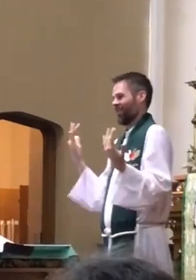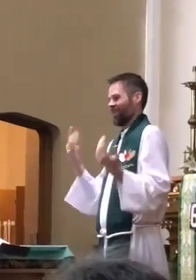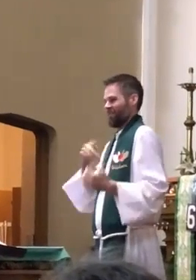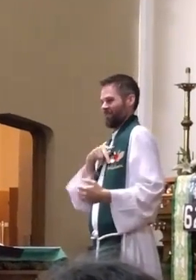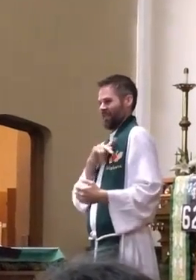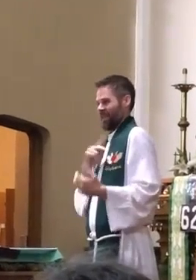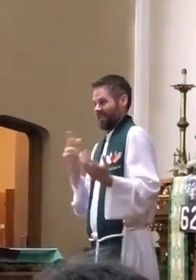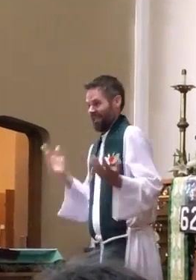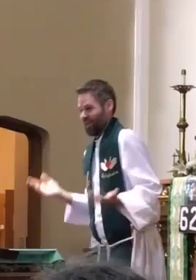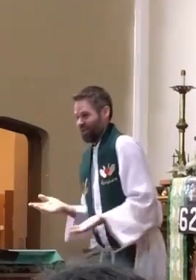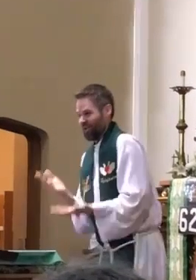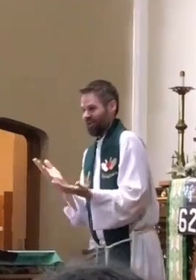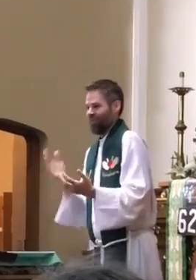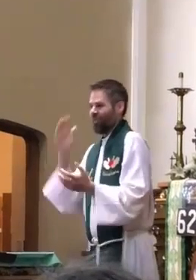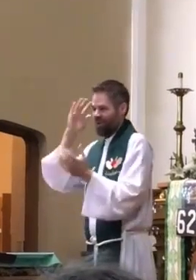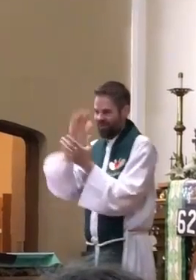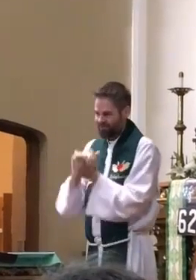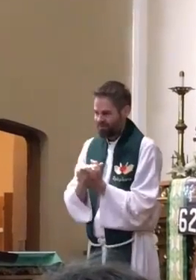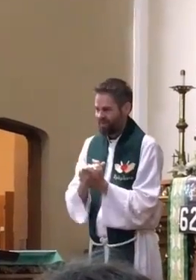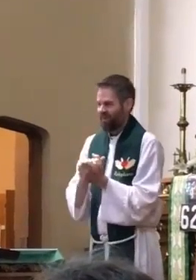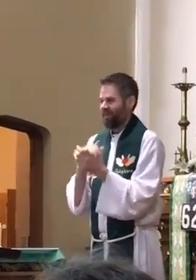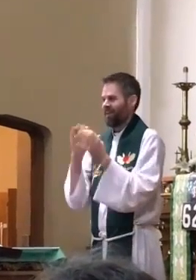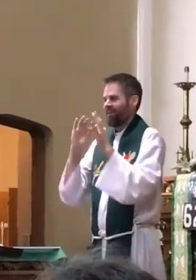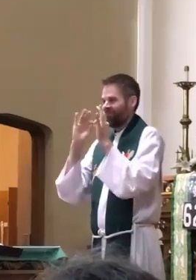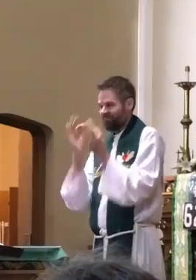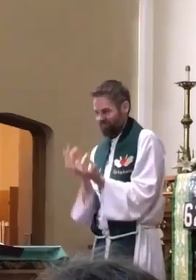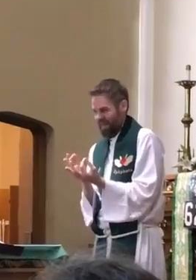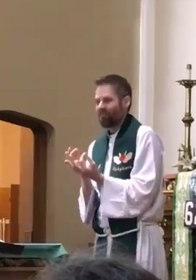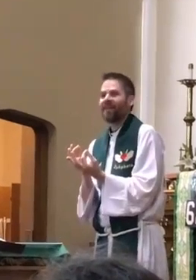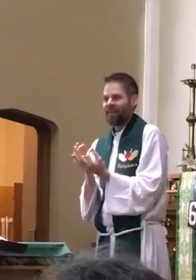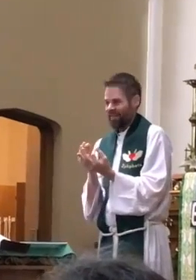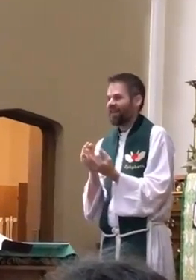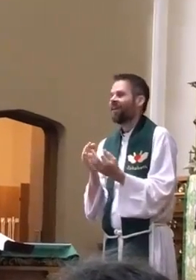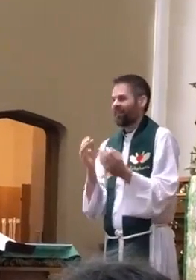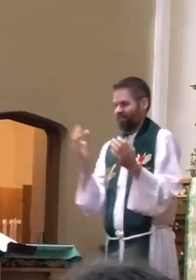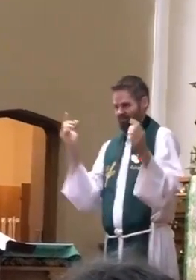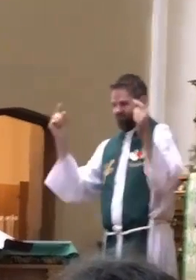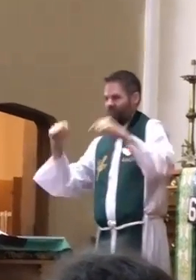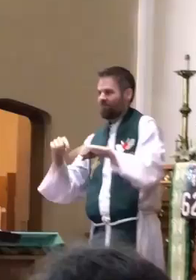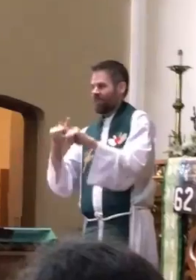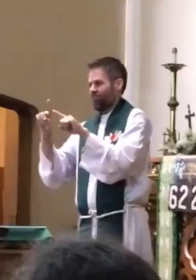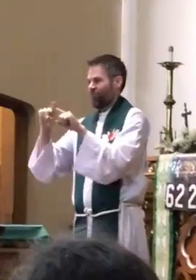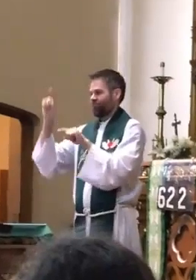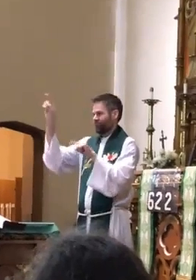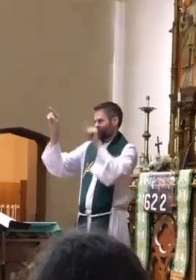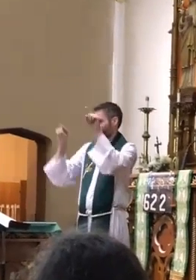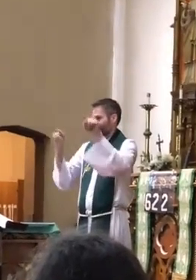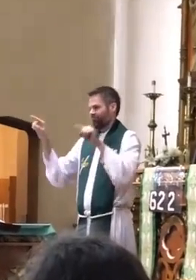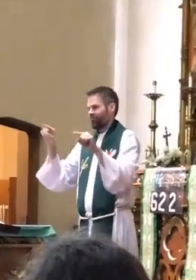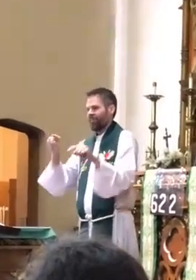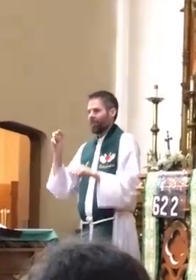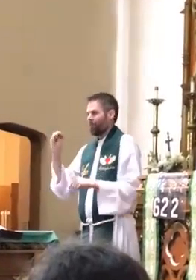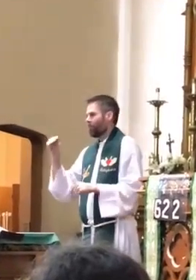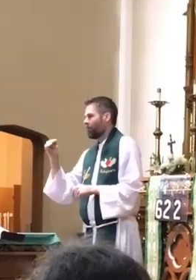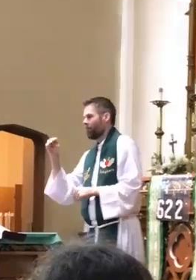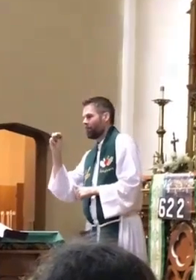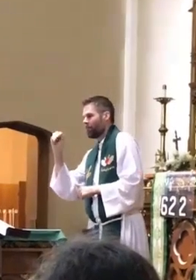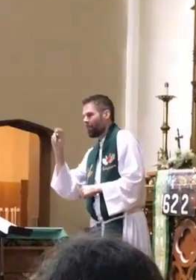We are thrilled to have Patty here, her husband and her family that have come from various